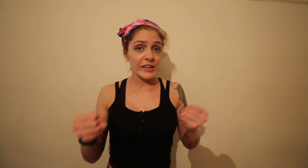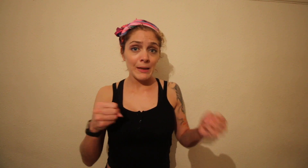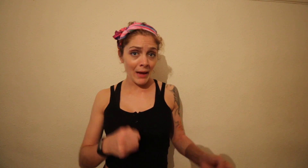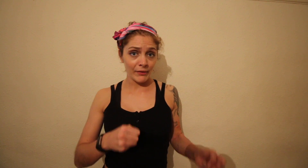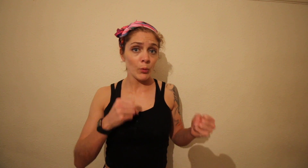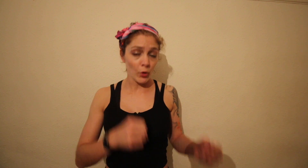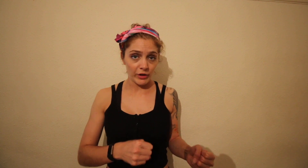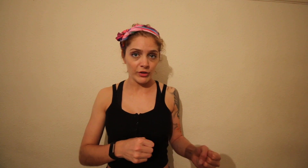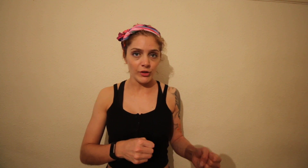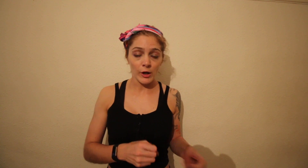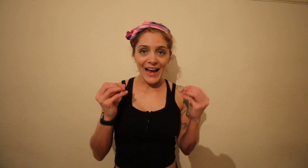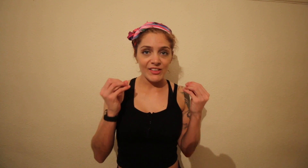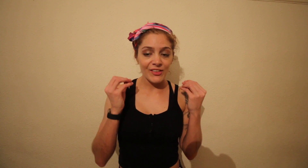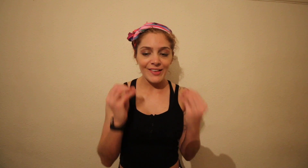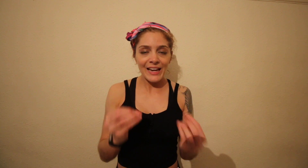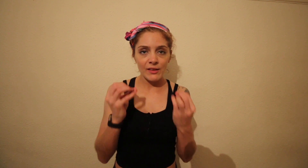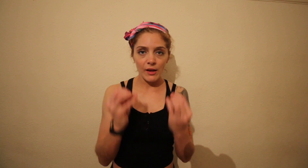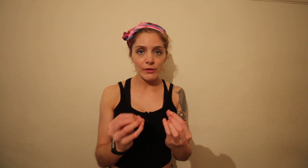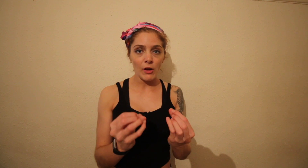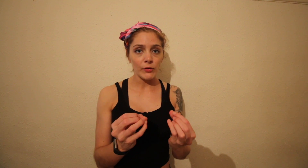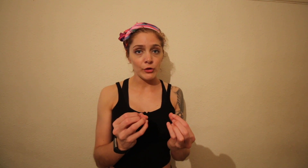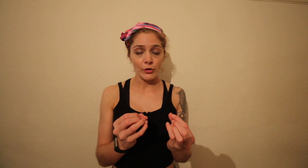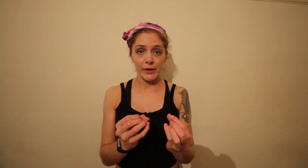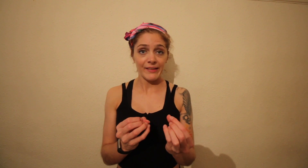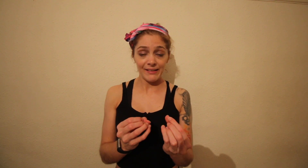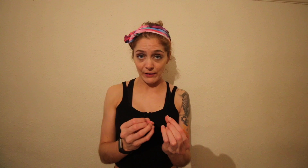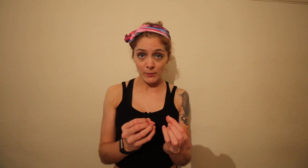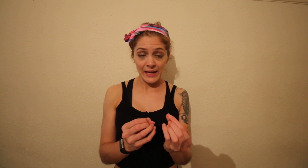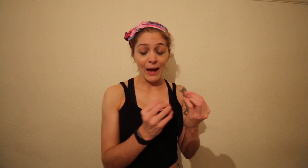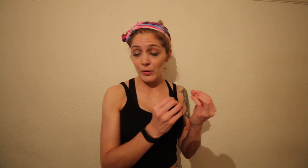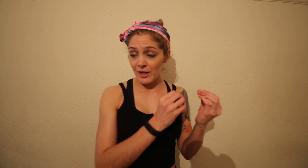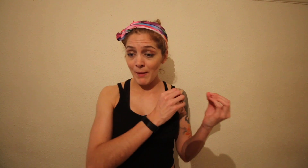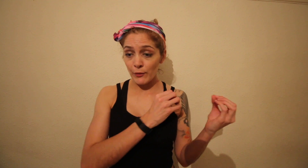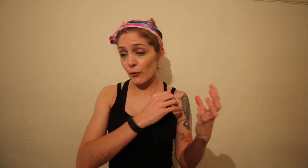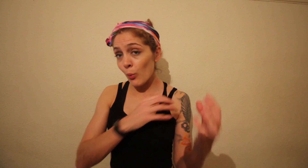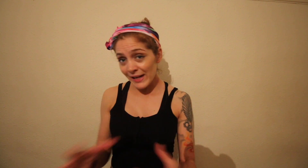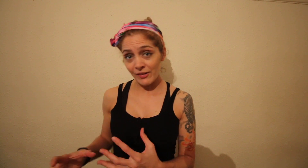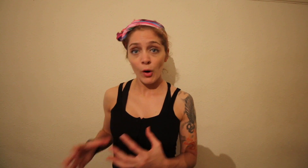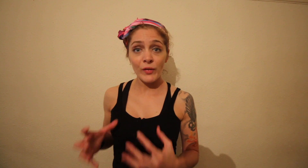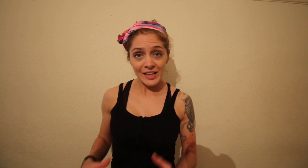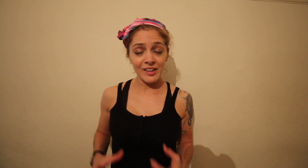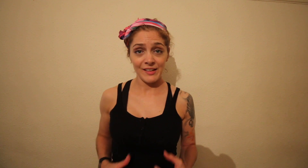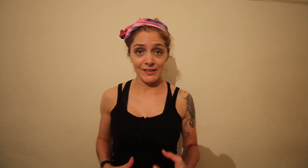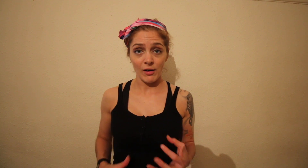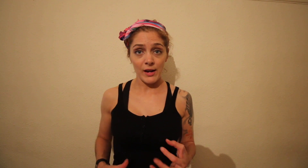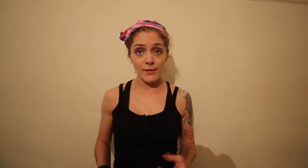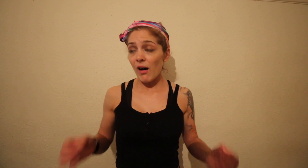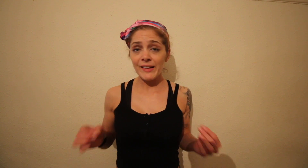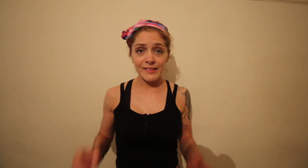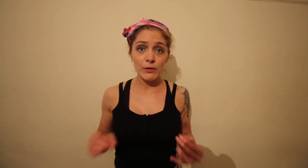to gain mass what I should do and the second that I start the new diets that he's given me and within a matter of weeks of eating these diets I see